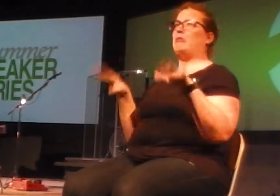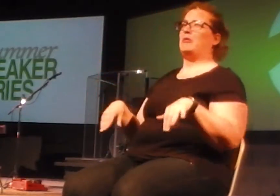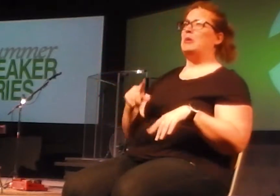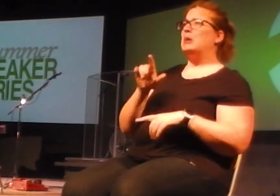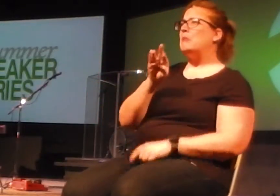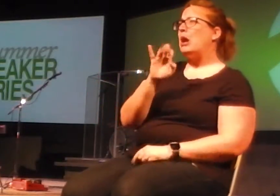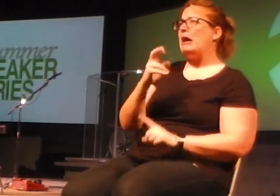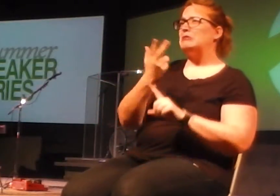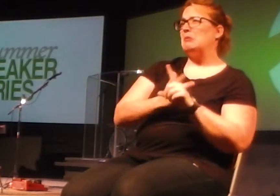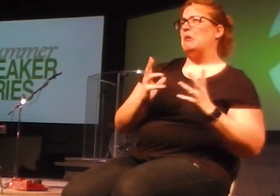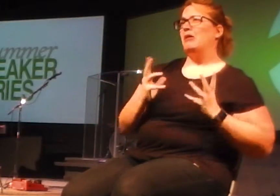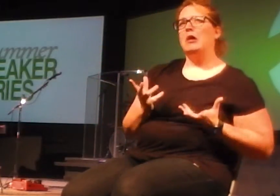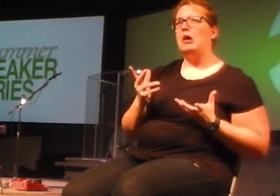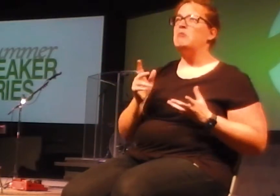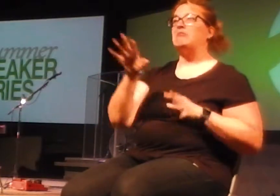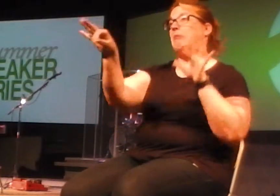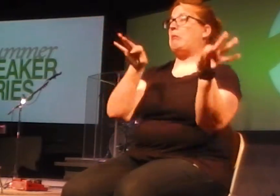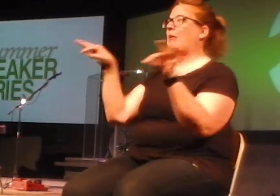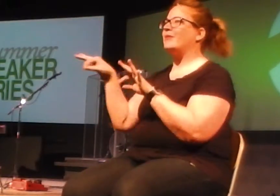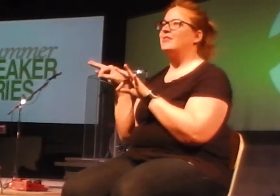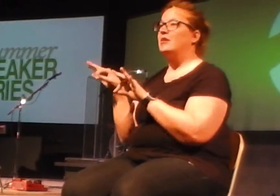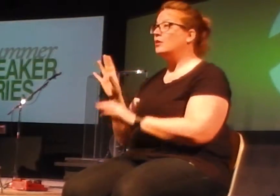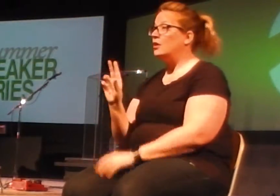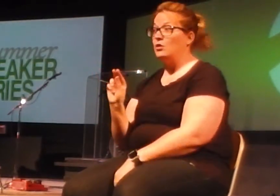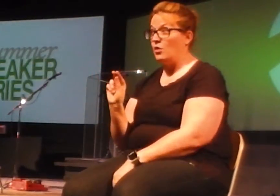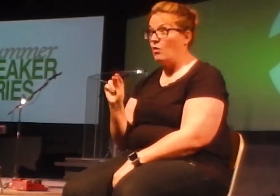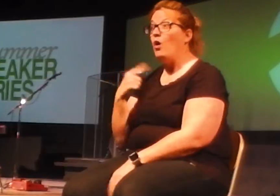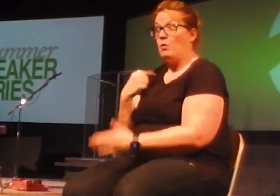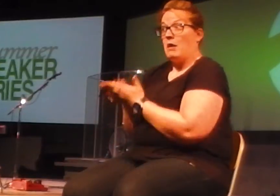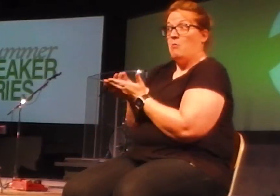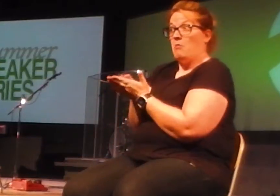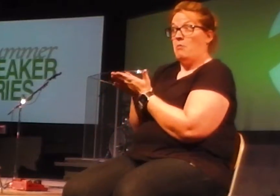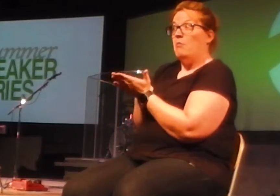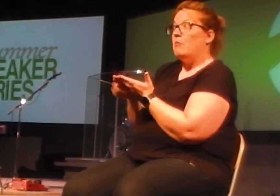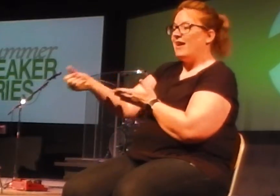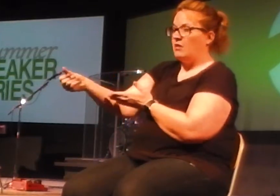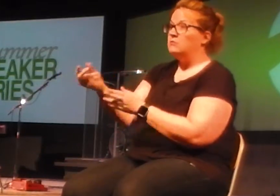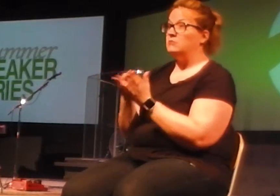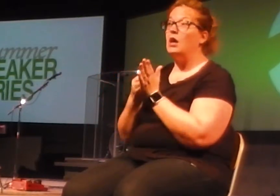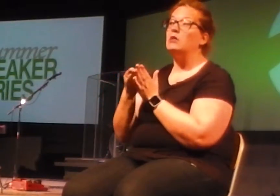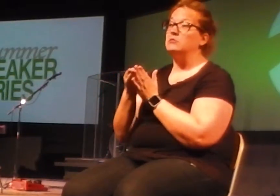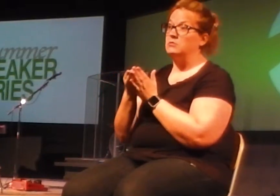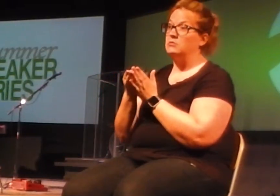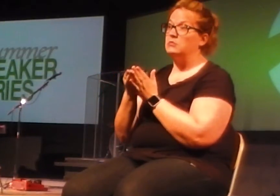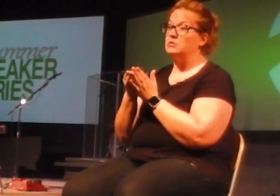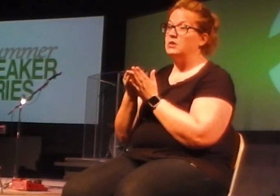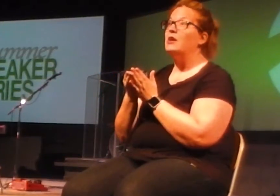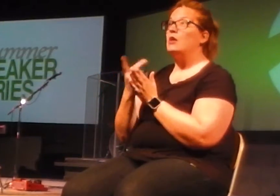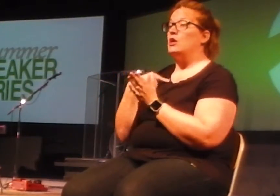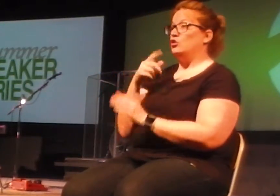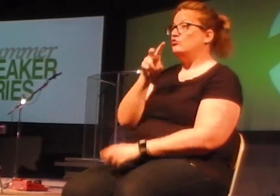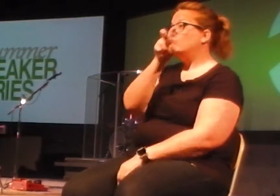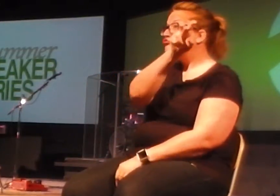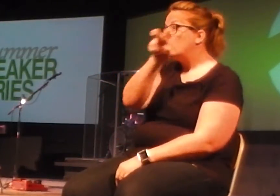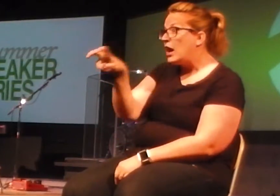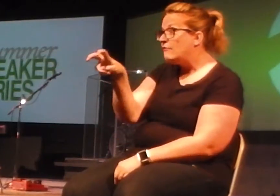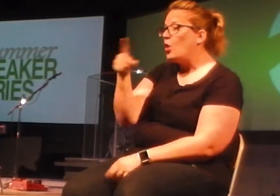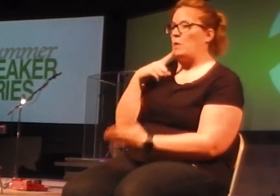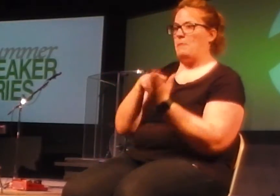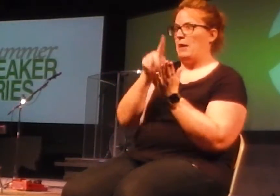do that. We put some money into this. To be very honest with you, like we paid travel time and we're bringing in people, and we have